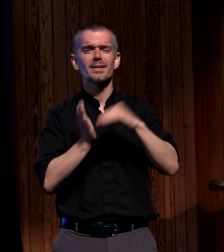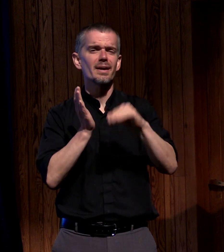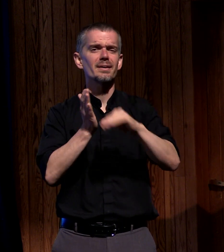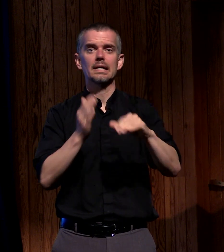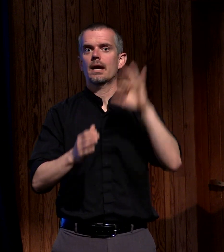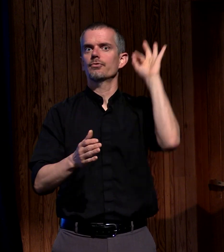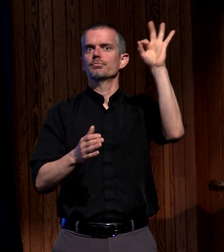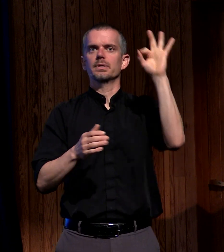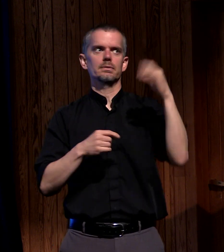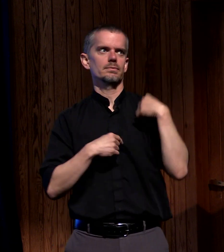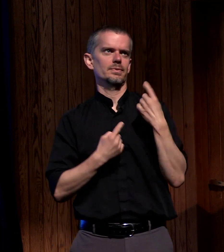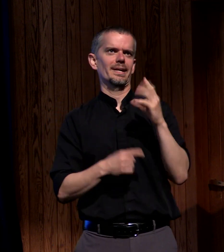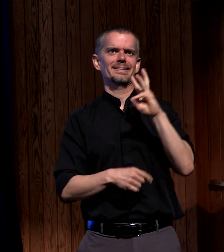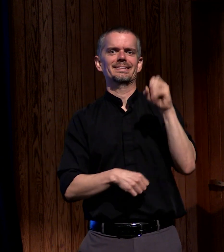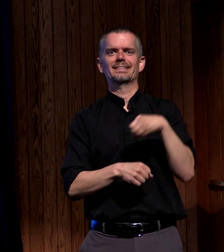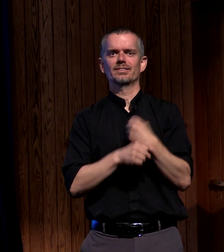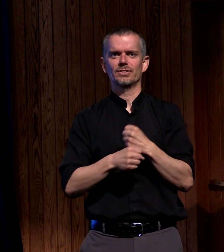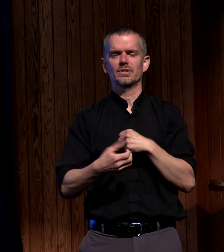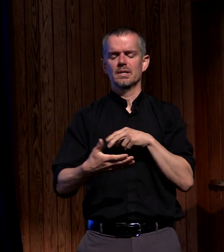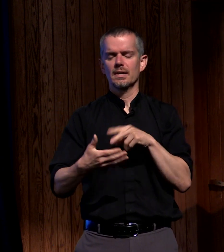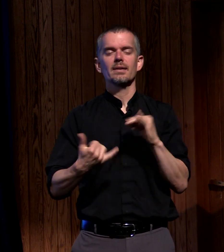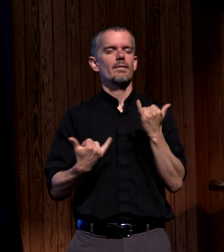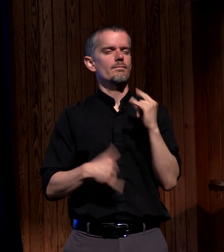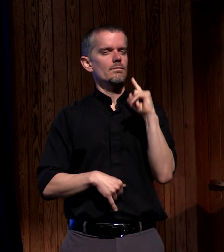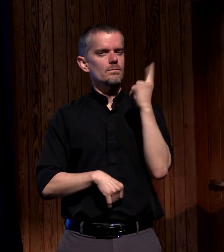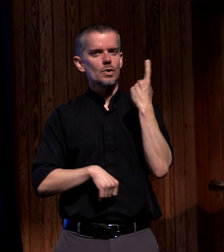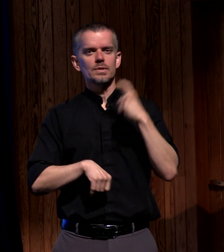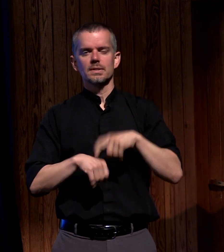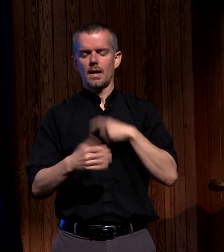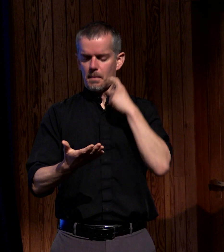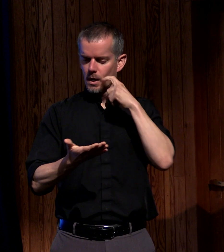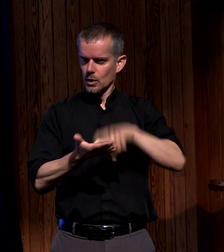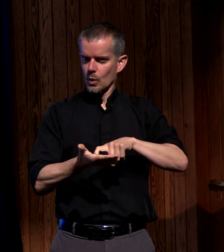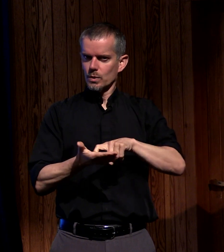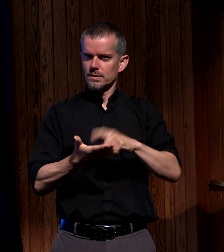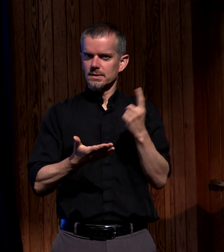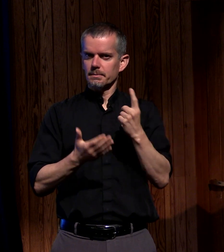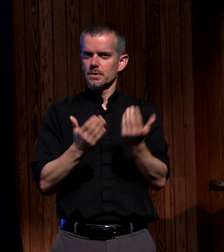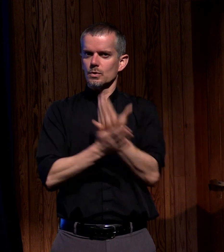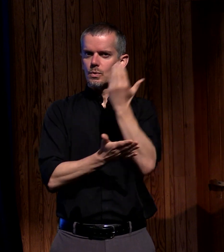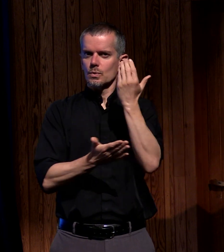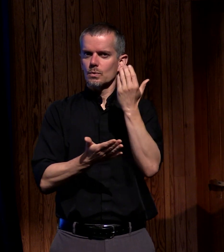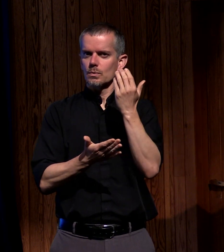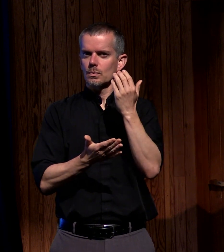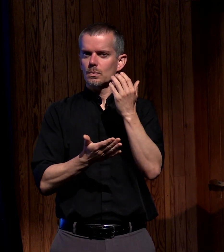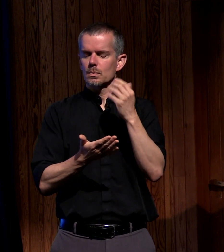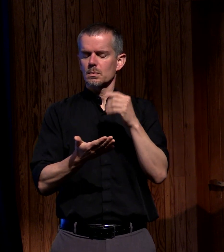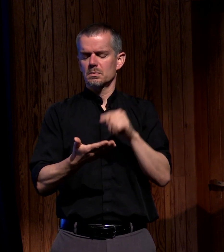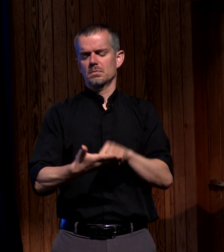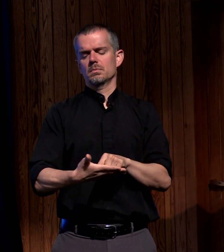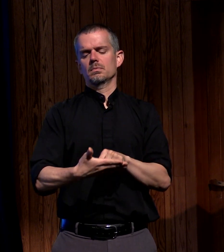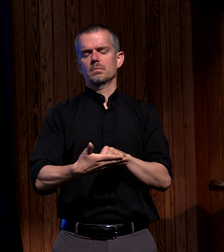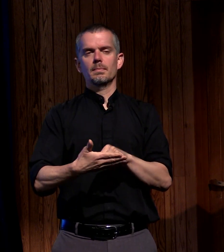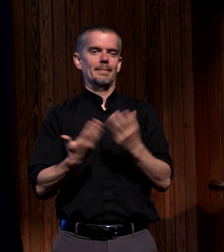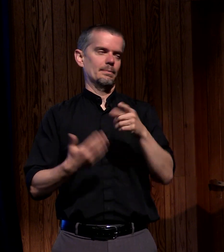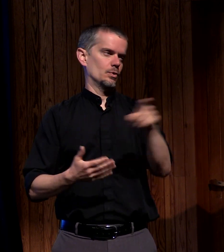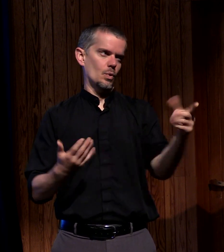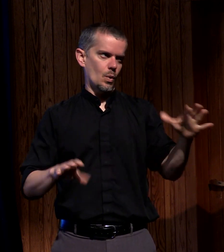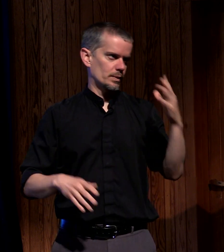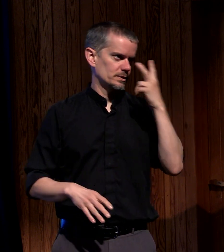in this year for the first time I noticed something different probably obvious to you but to me